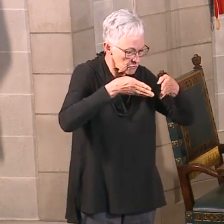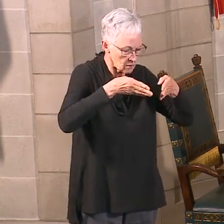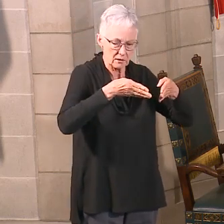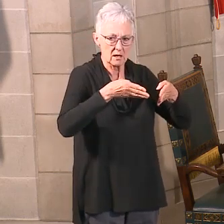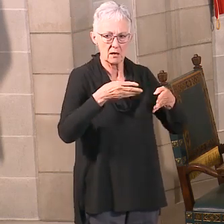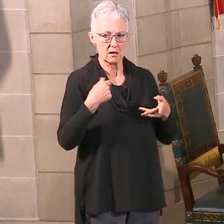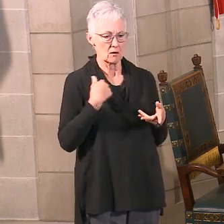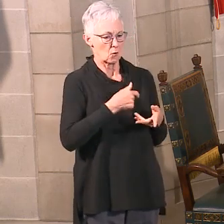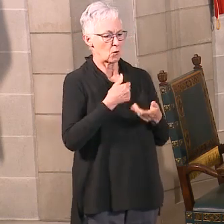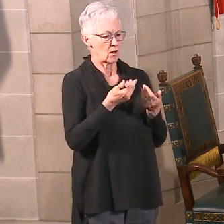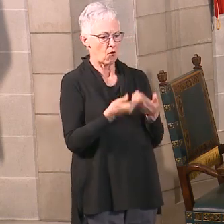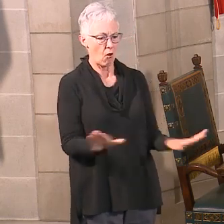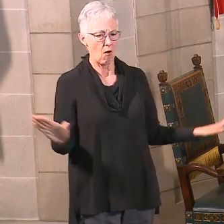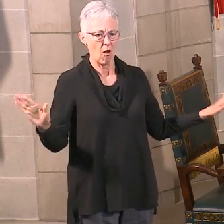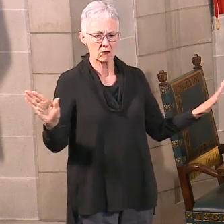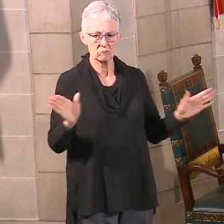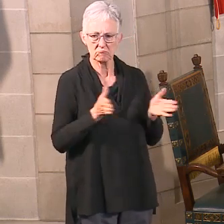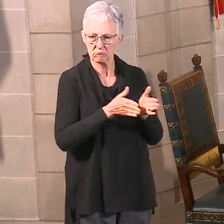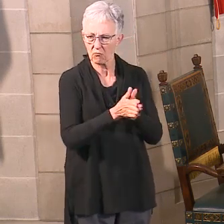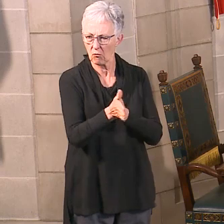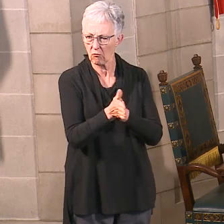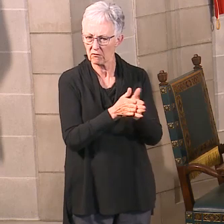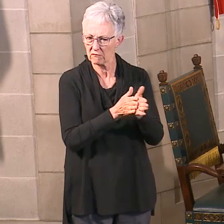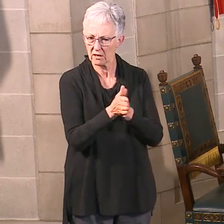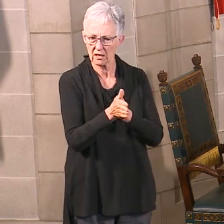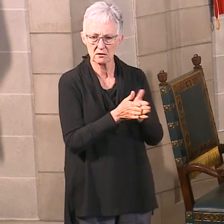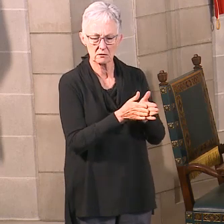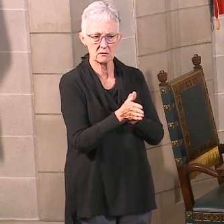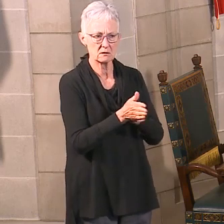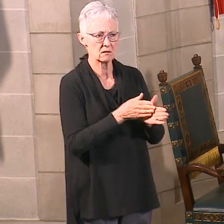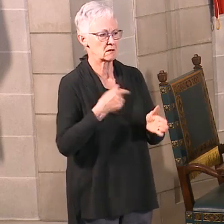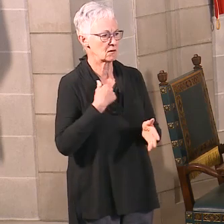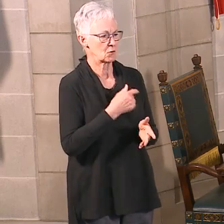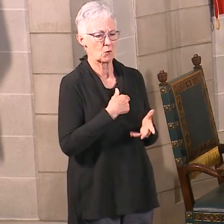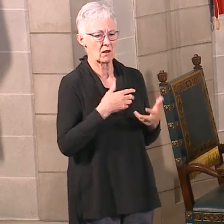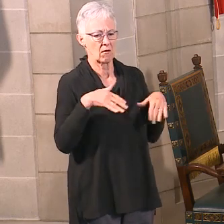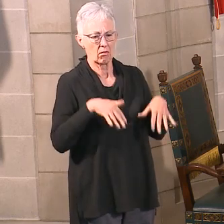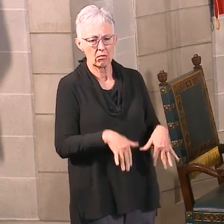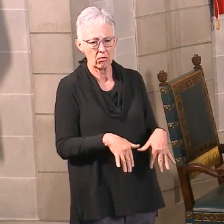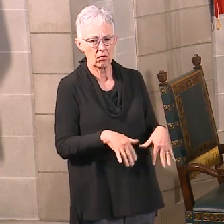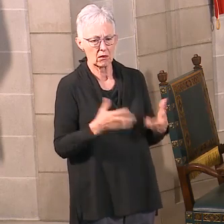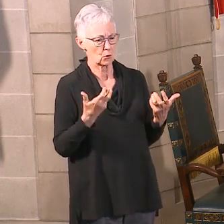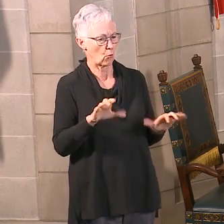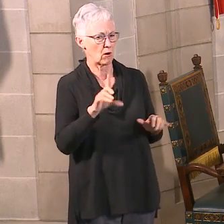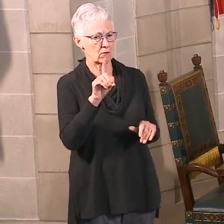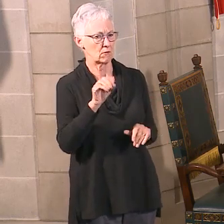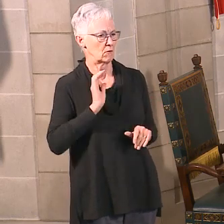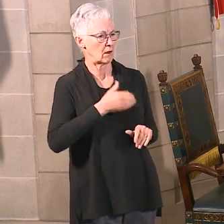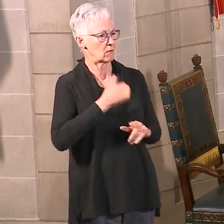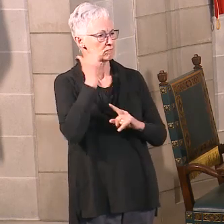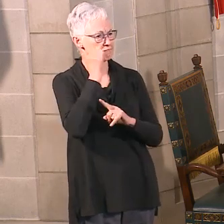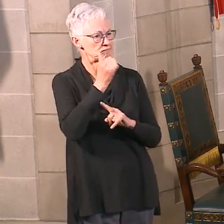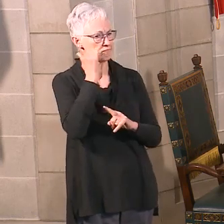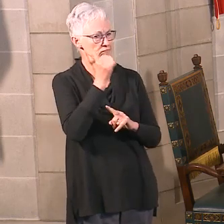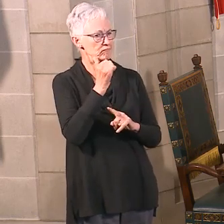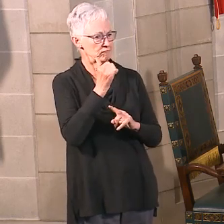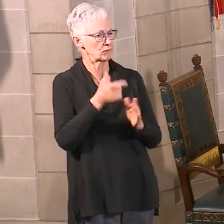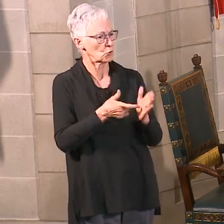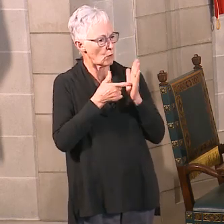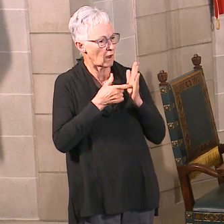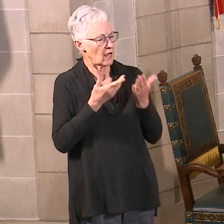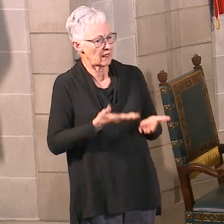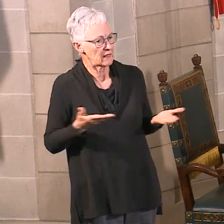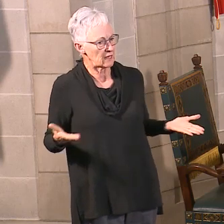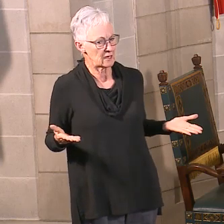just not doing those day-to-day tasks. And so whatever you can do to continue to be in a routine